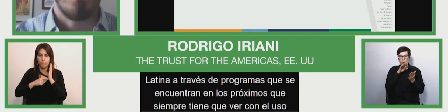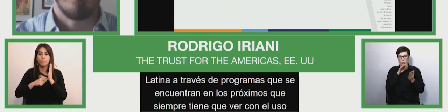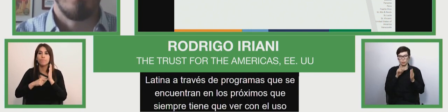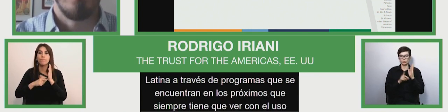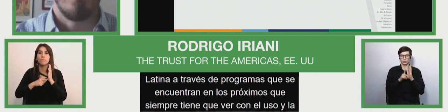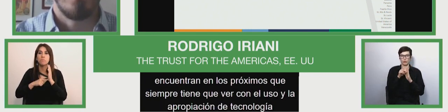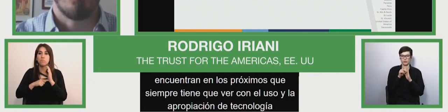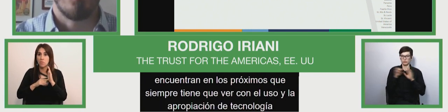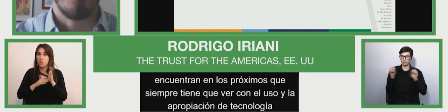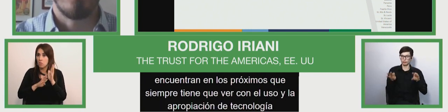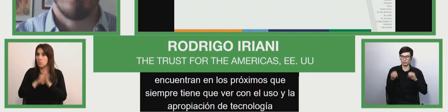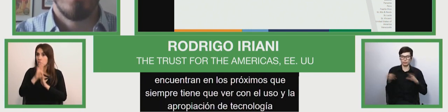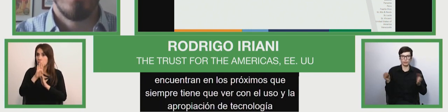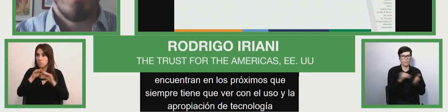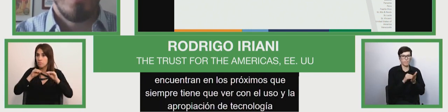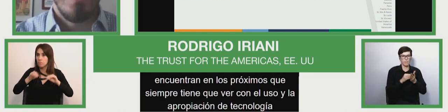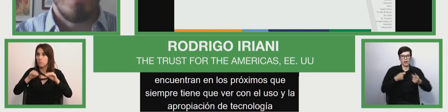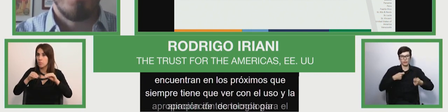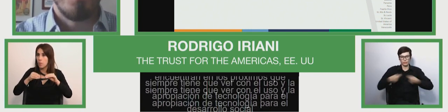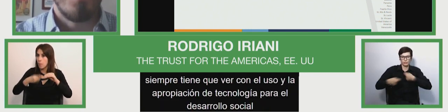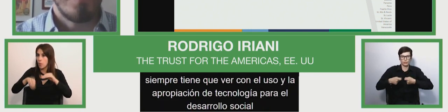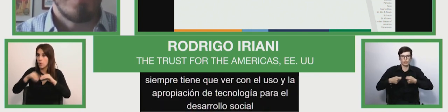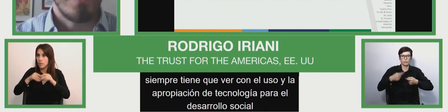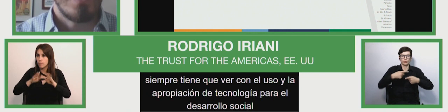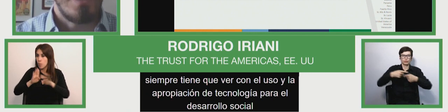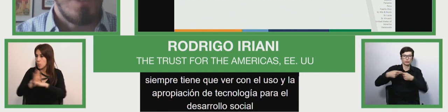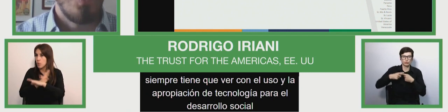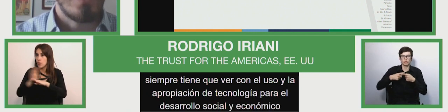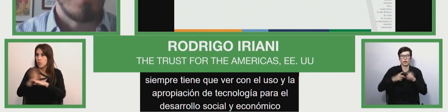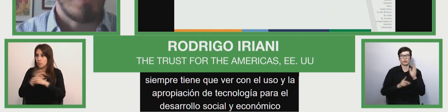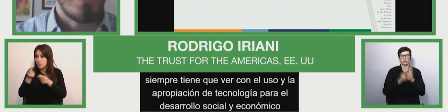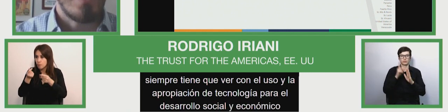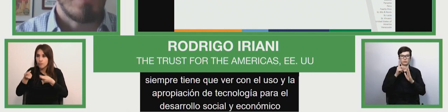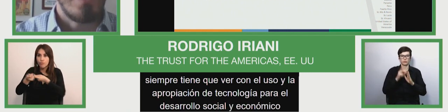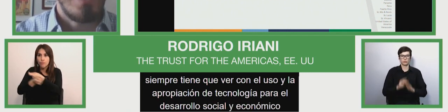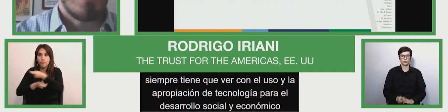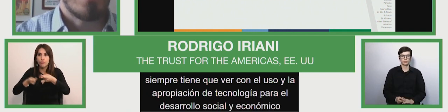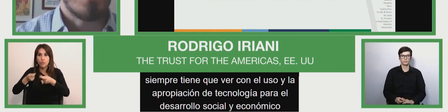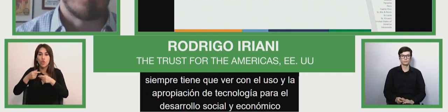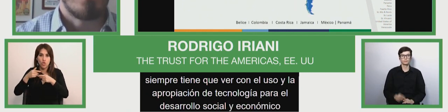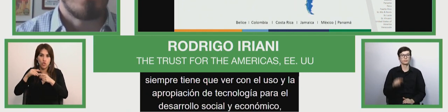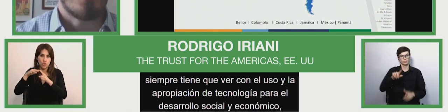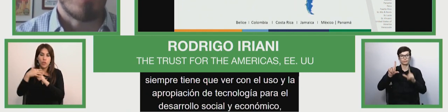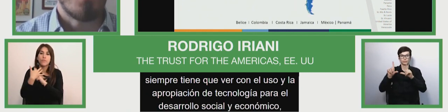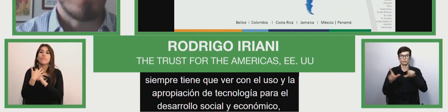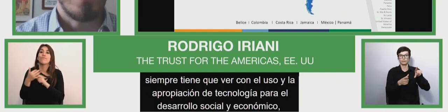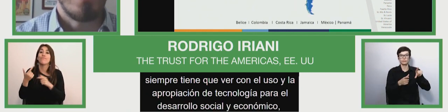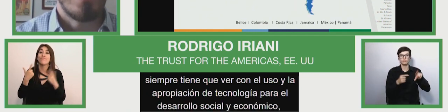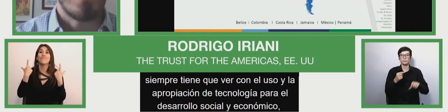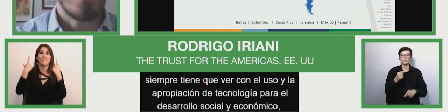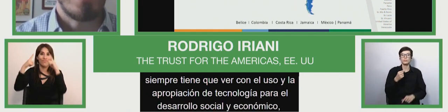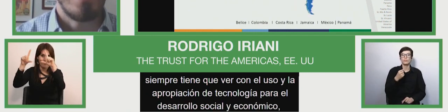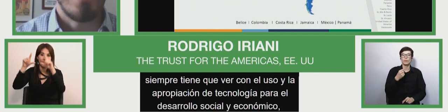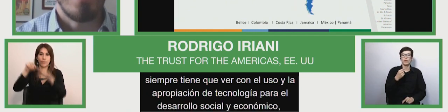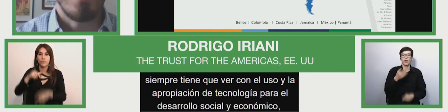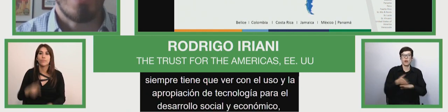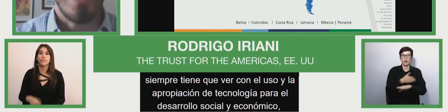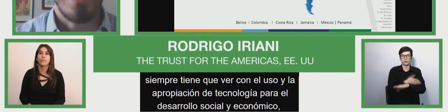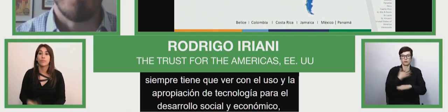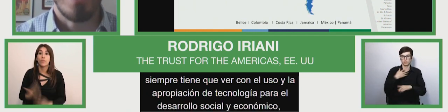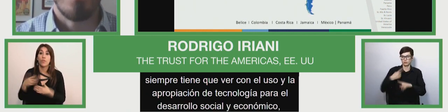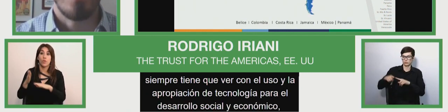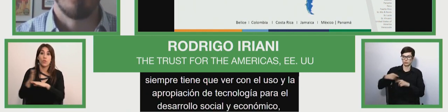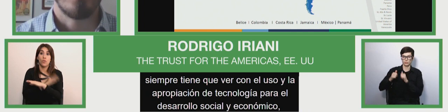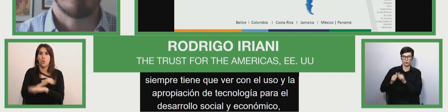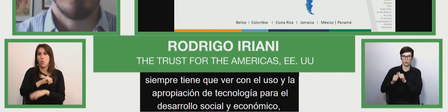where we have to do with the use and the provision of technology for